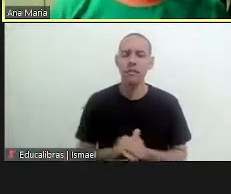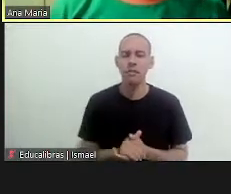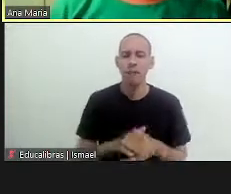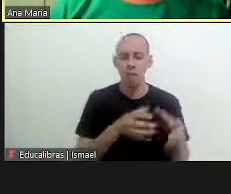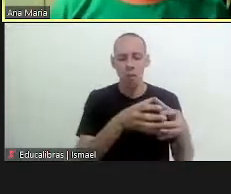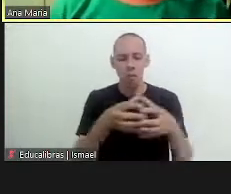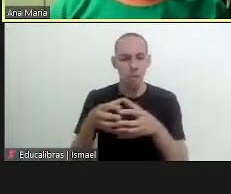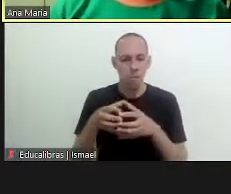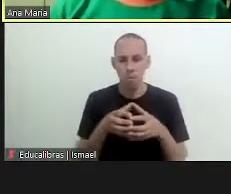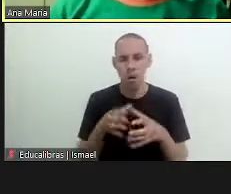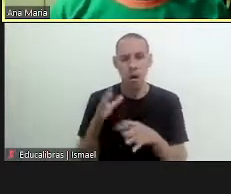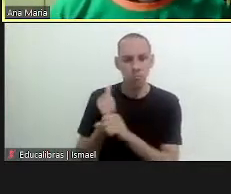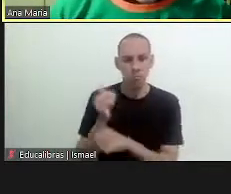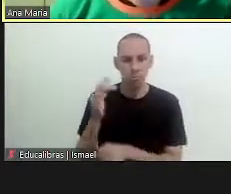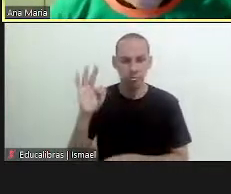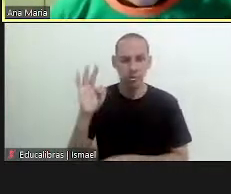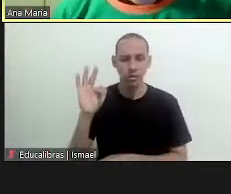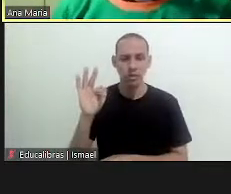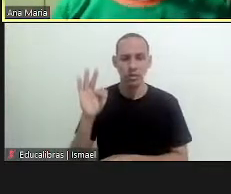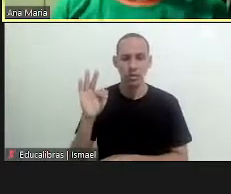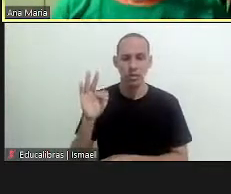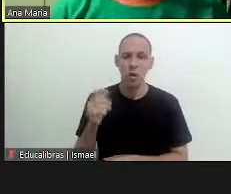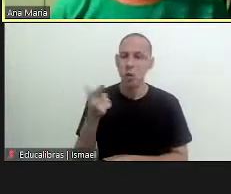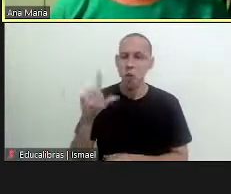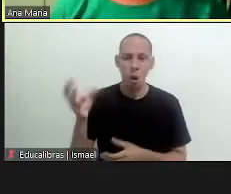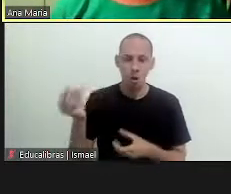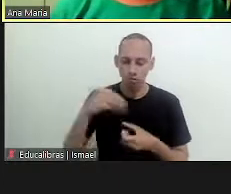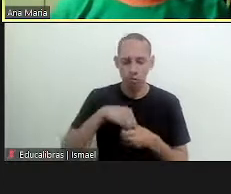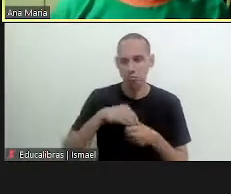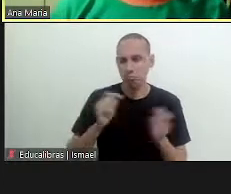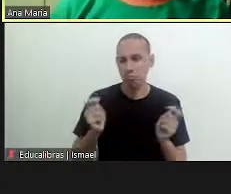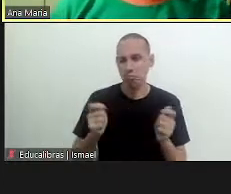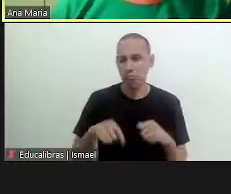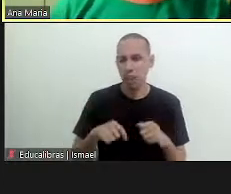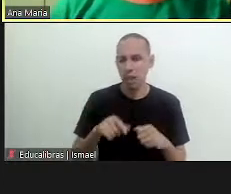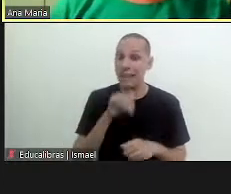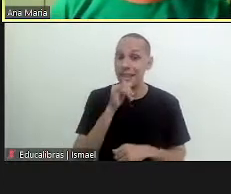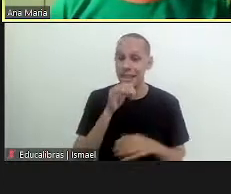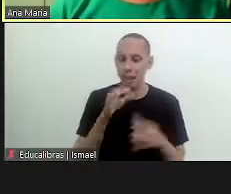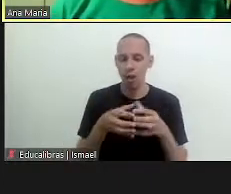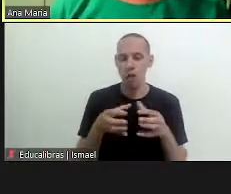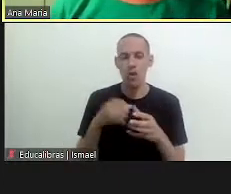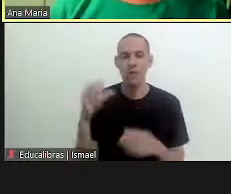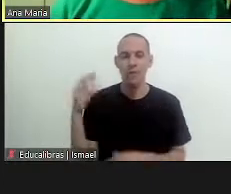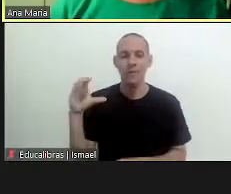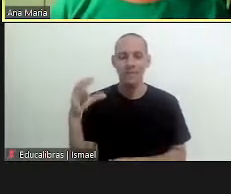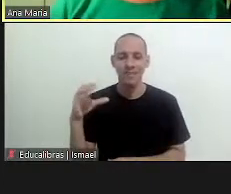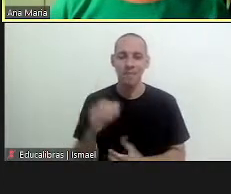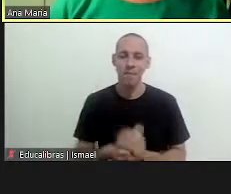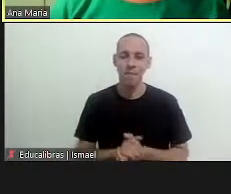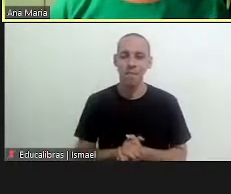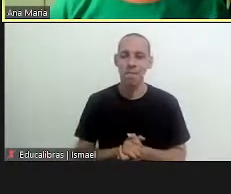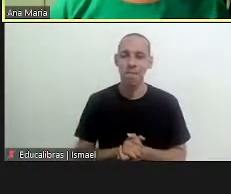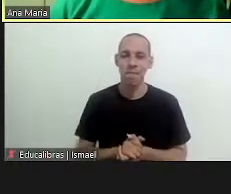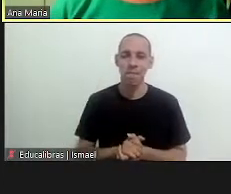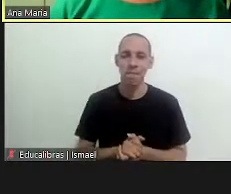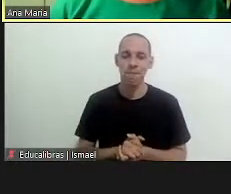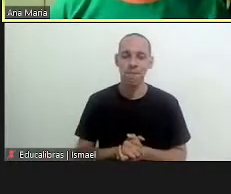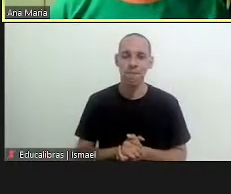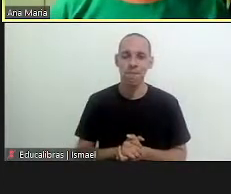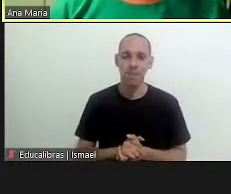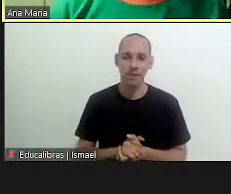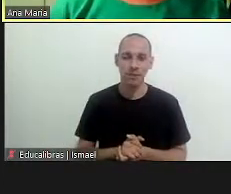board and other boards which are also interested in uh looking at this from the scientific standpoint